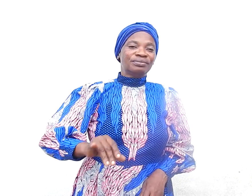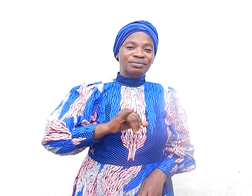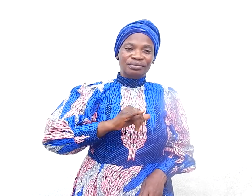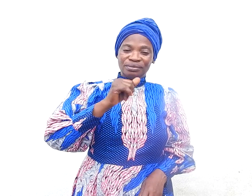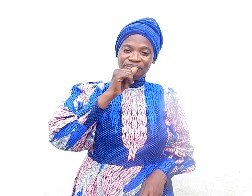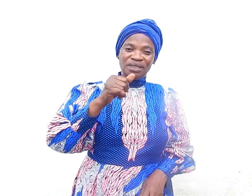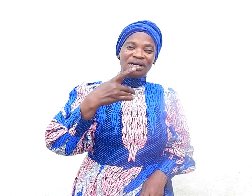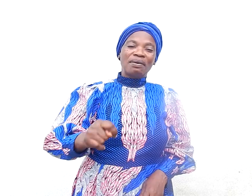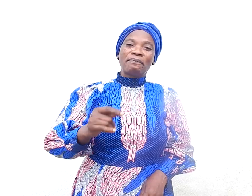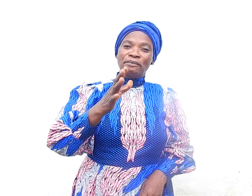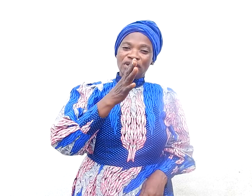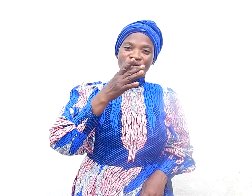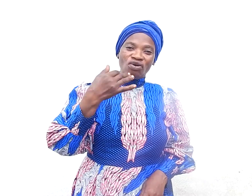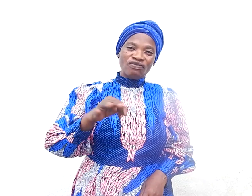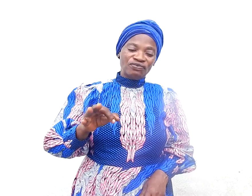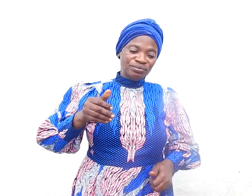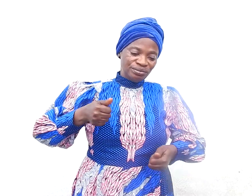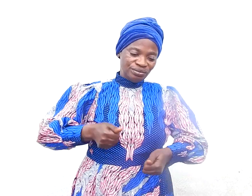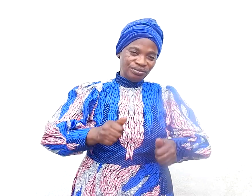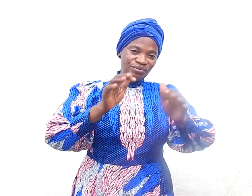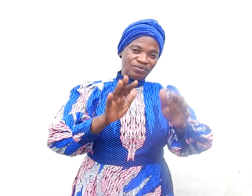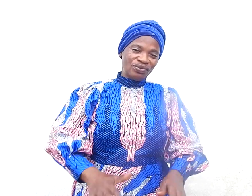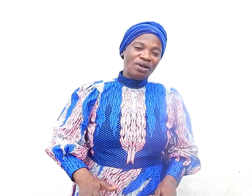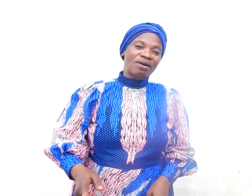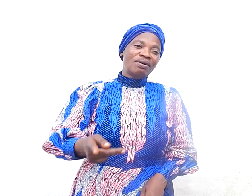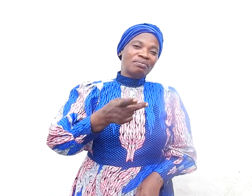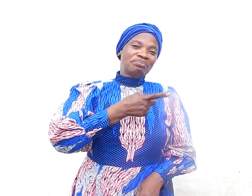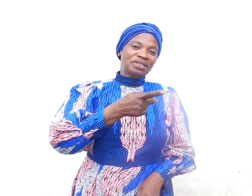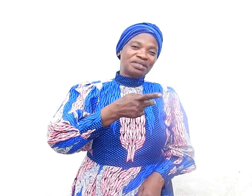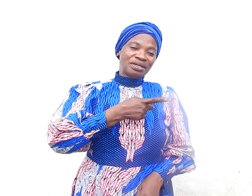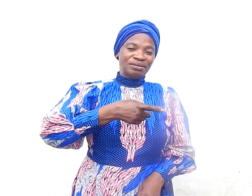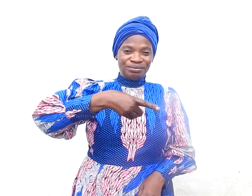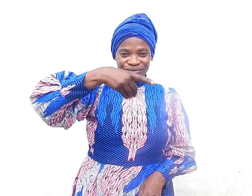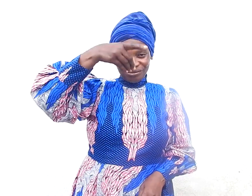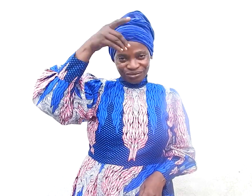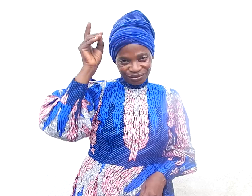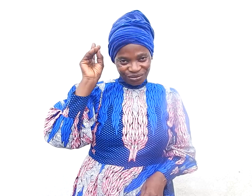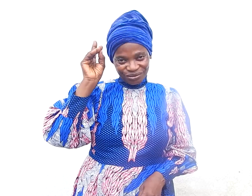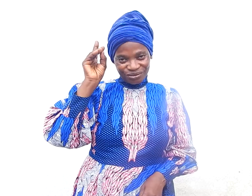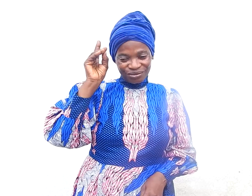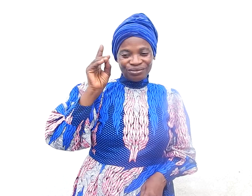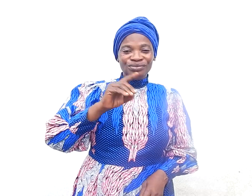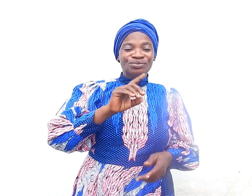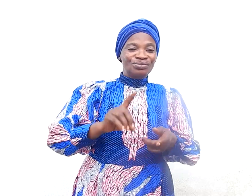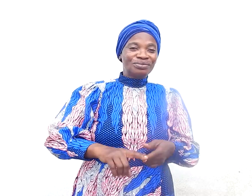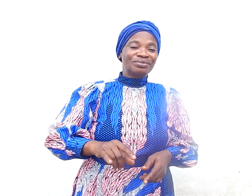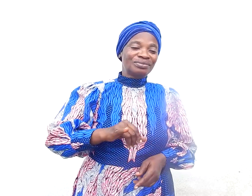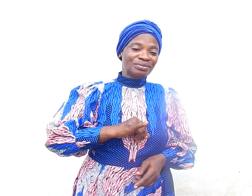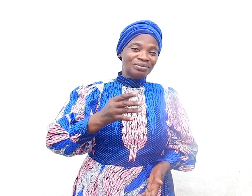i am the mother of apostle peter daniel when i gave birth